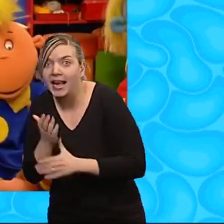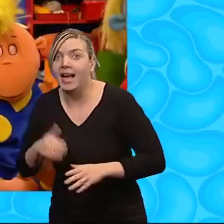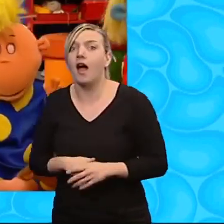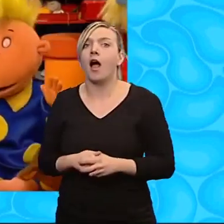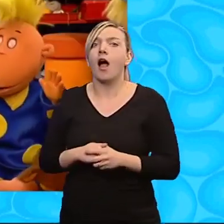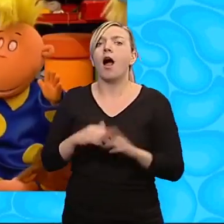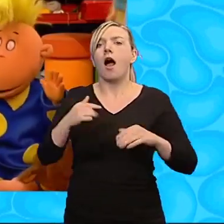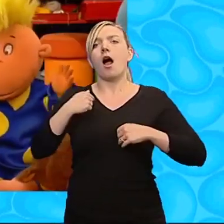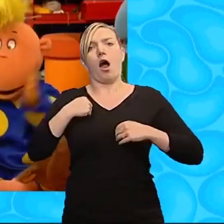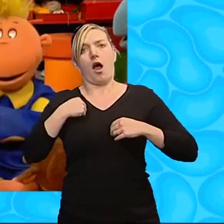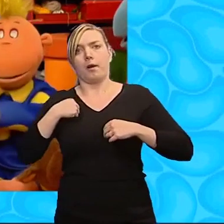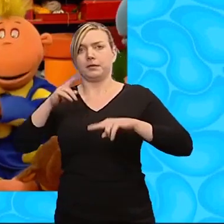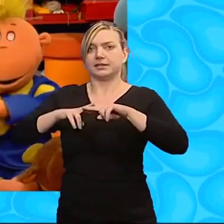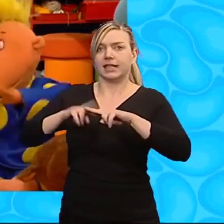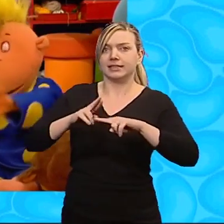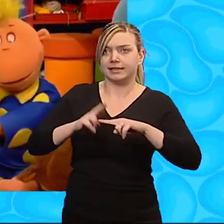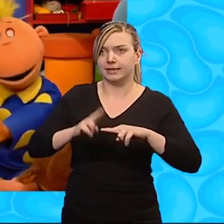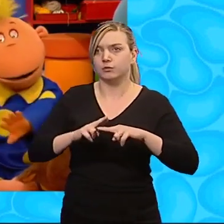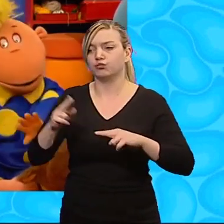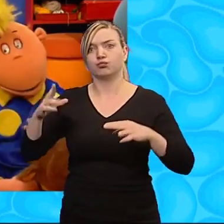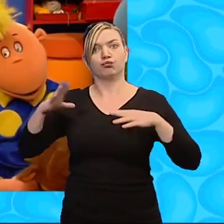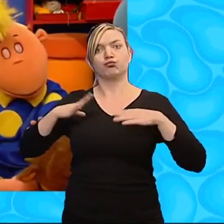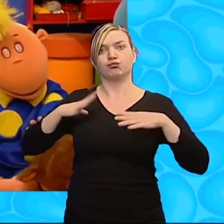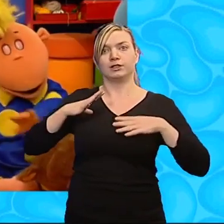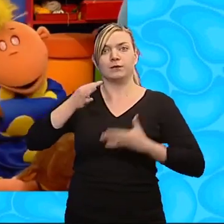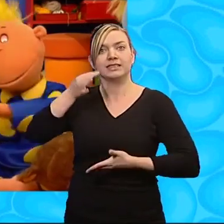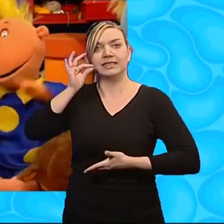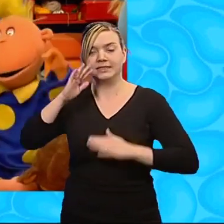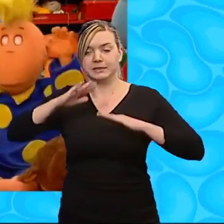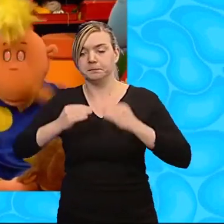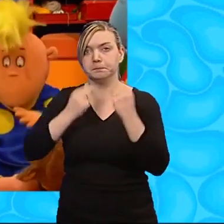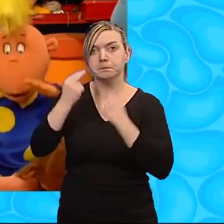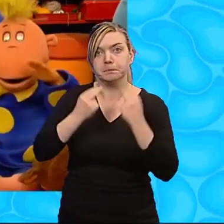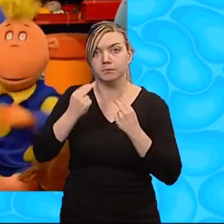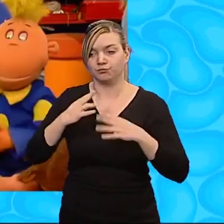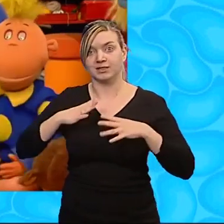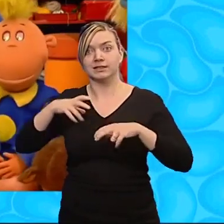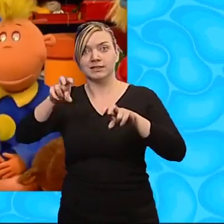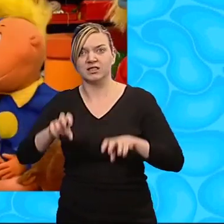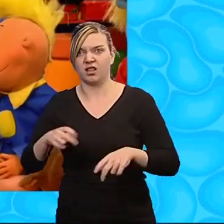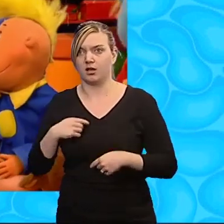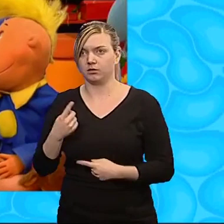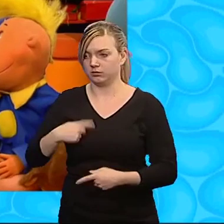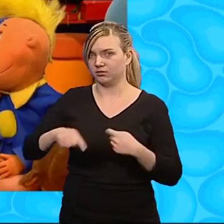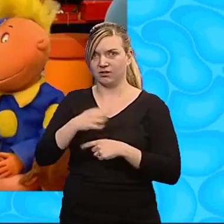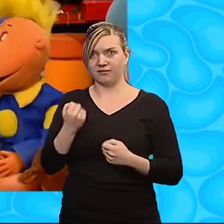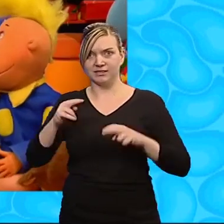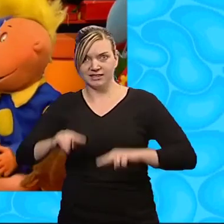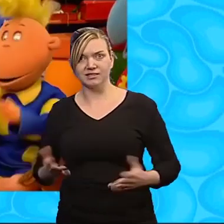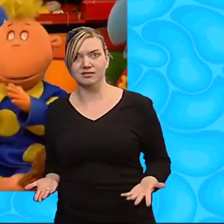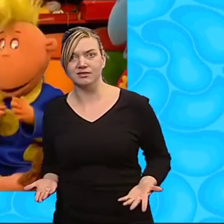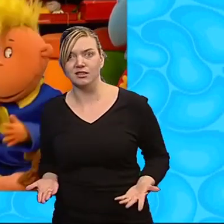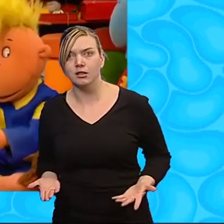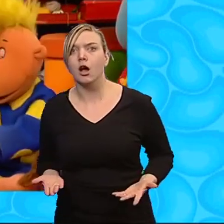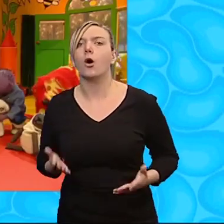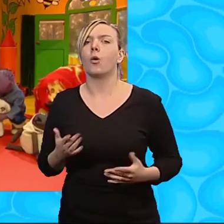I'm the Daddy, yes! So it's time for tea, everybody! Sit down! Oh, they are sitting down, Jake! Oh,